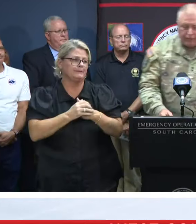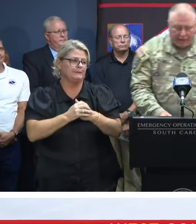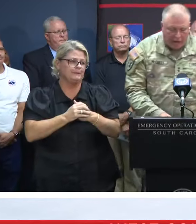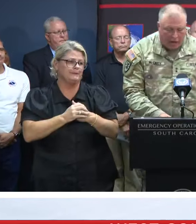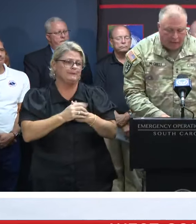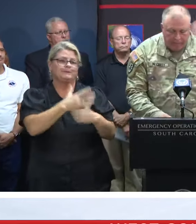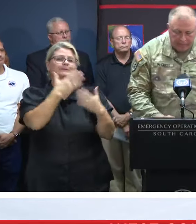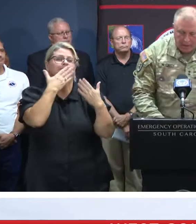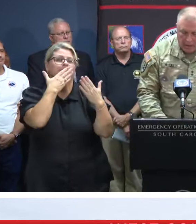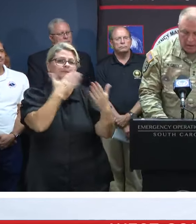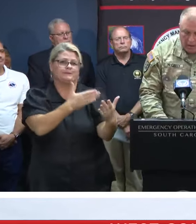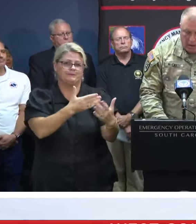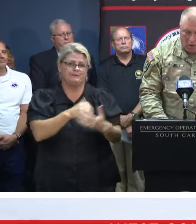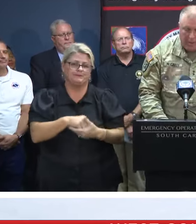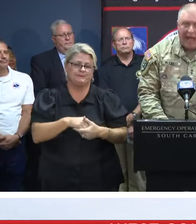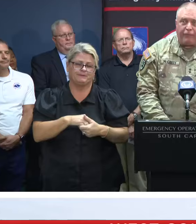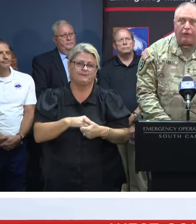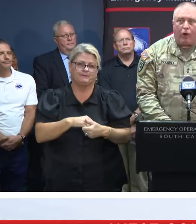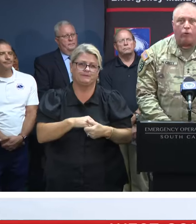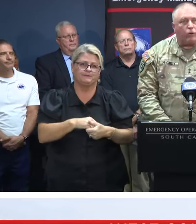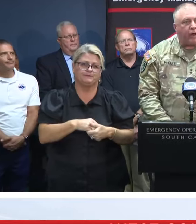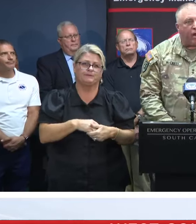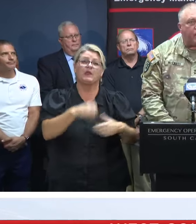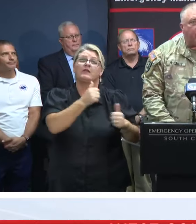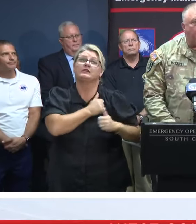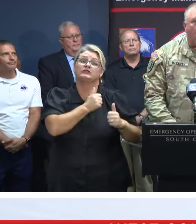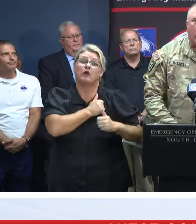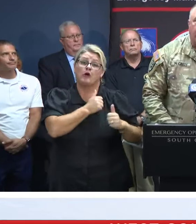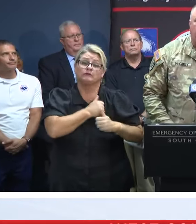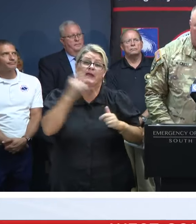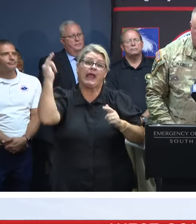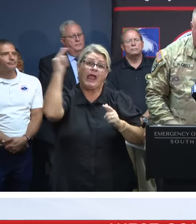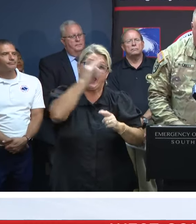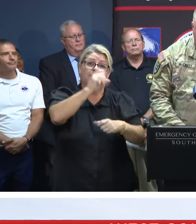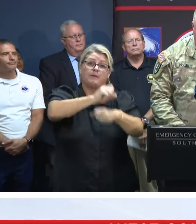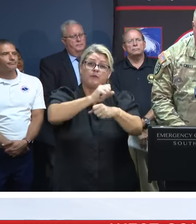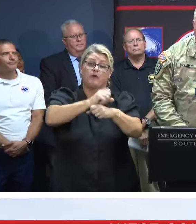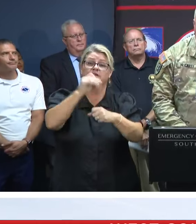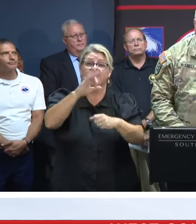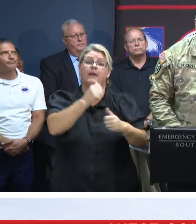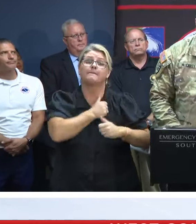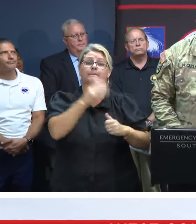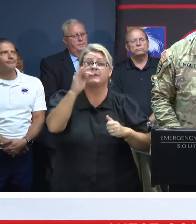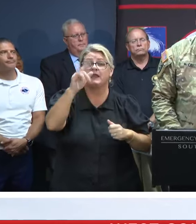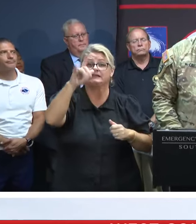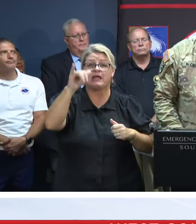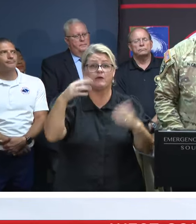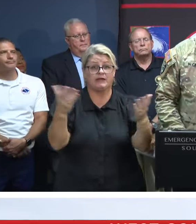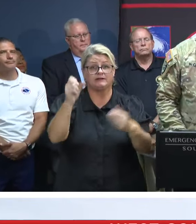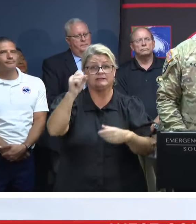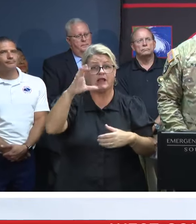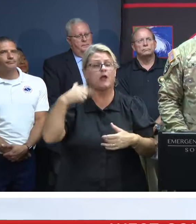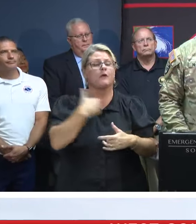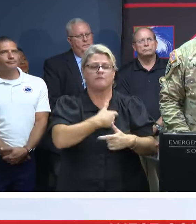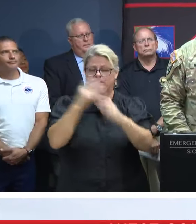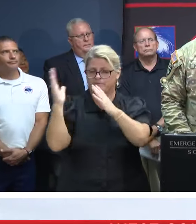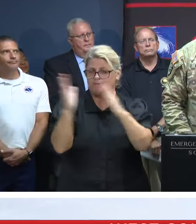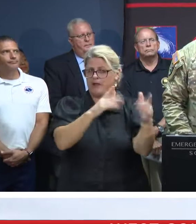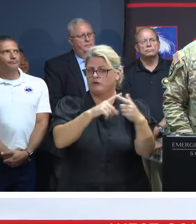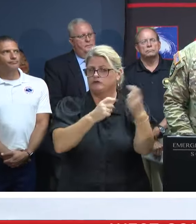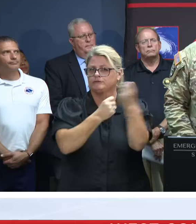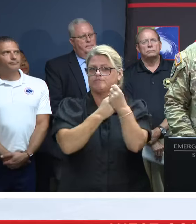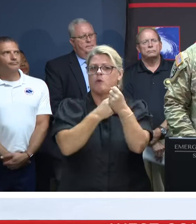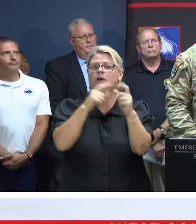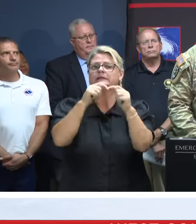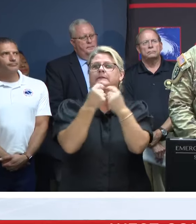Thank you, Governor. On behalf of the soldiers, airmen, and employees of the military department of South Carolina, we are prepared to support Team South